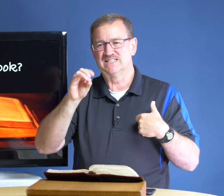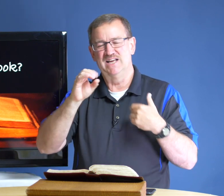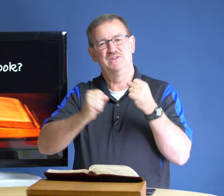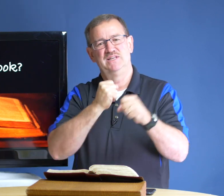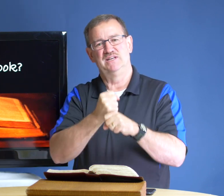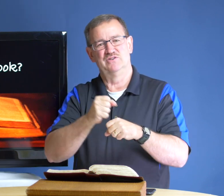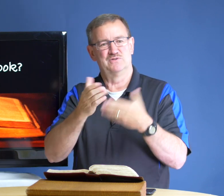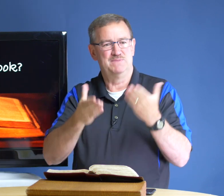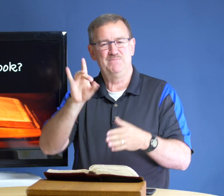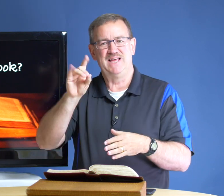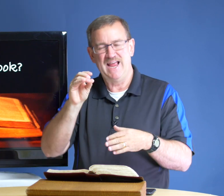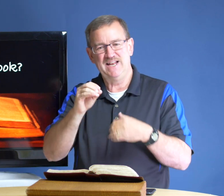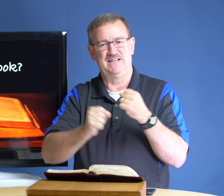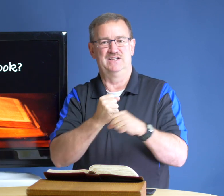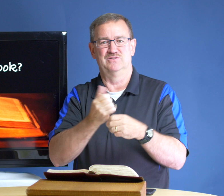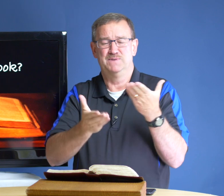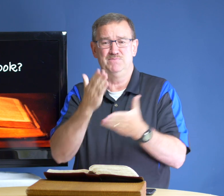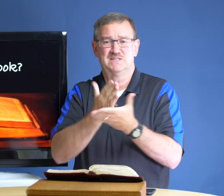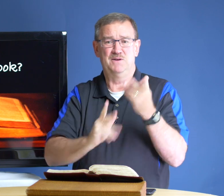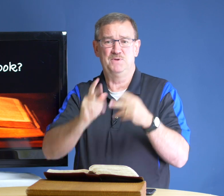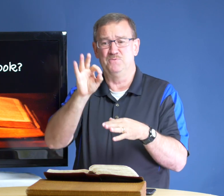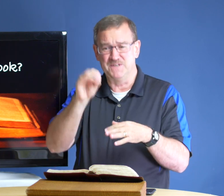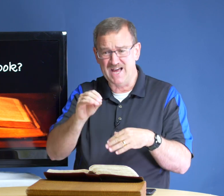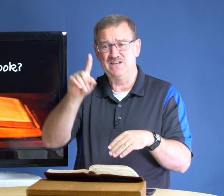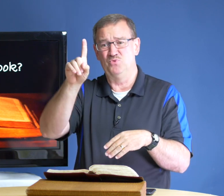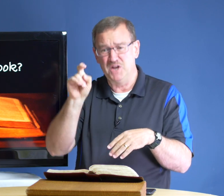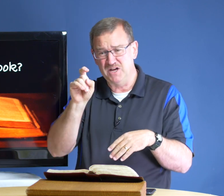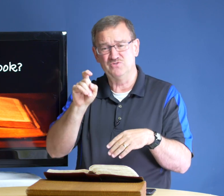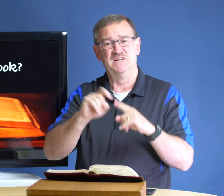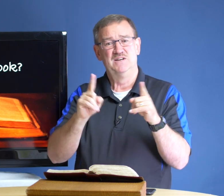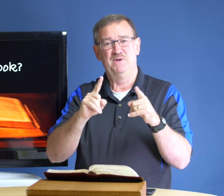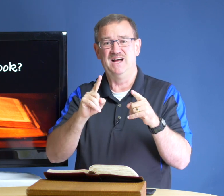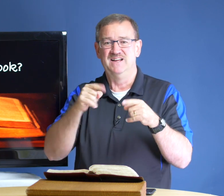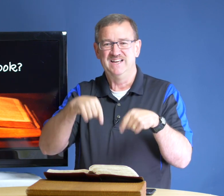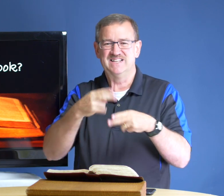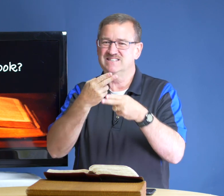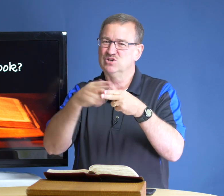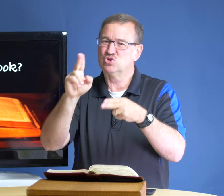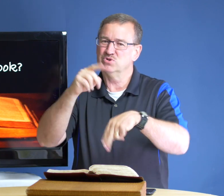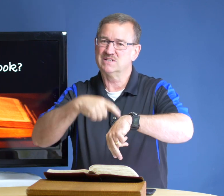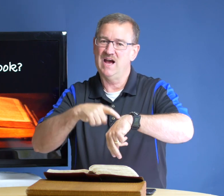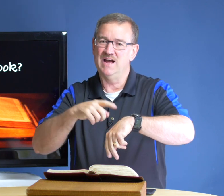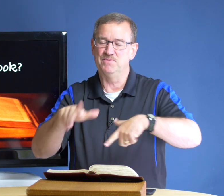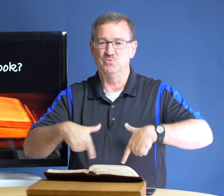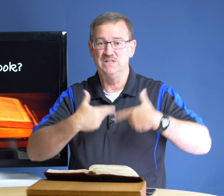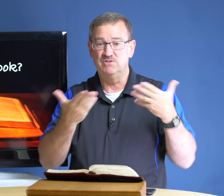70 years or maybe 80 years maybe some people 90 100 but it is a short time that we live